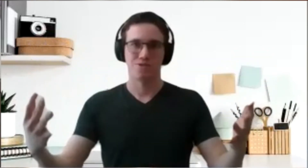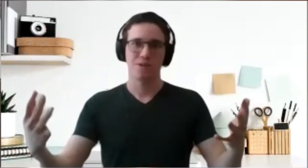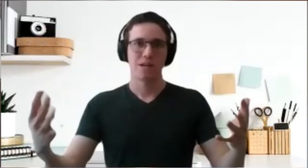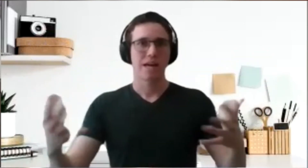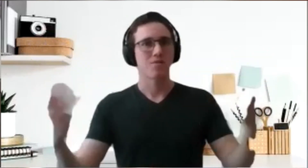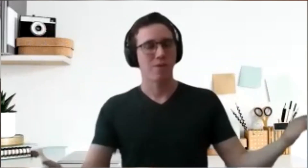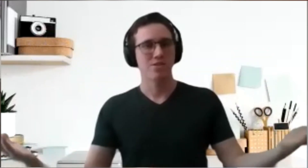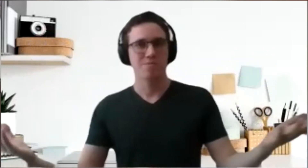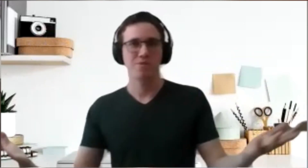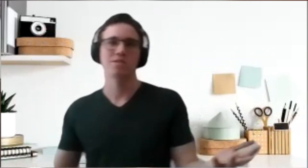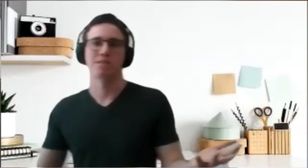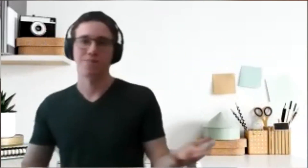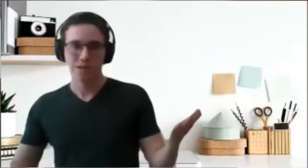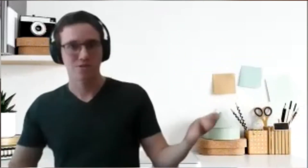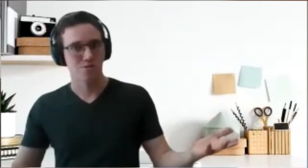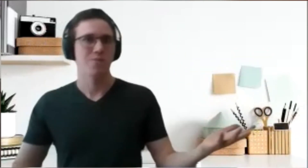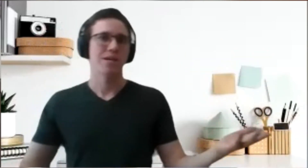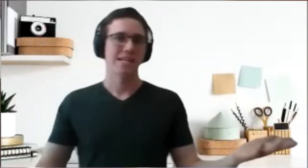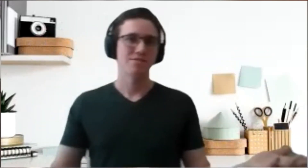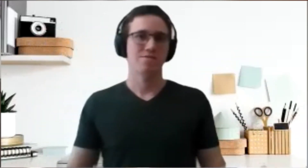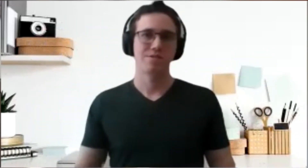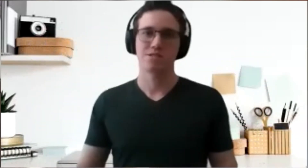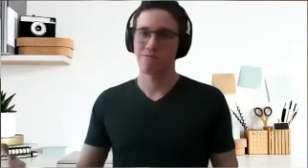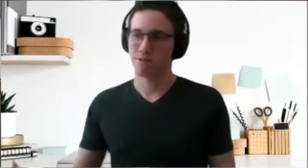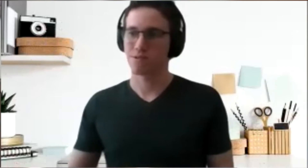to. And why not be one of them? So that's one of the reasons I volunteer.